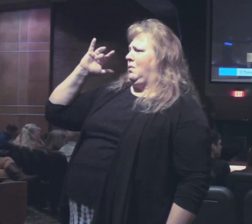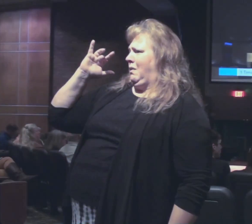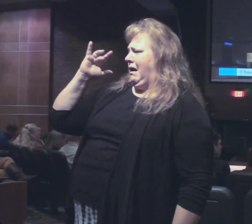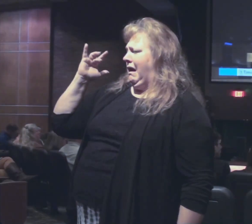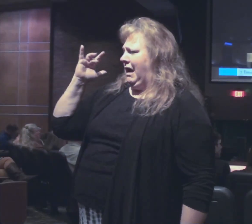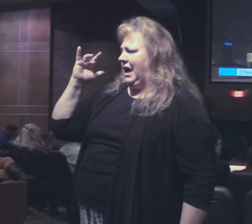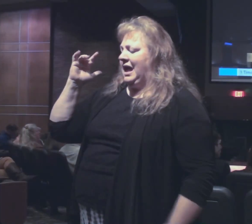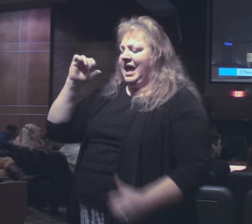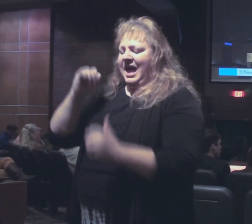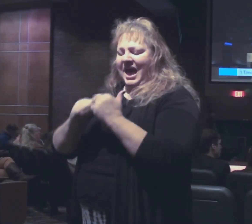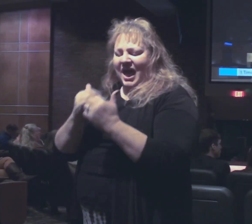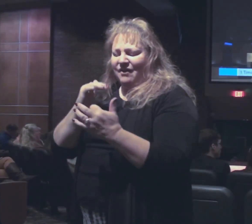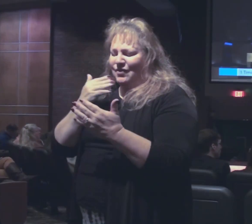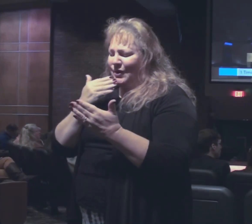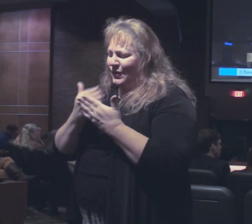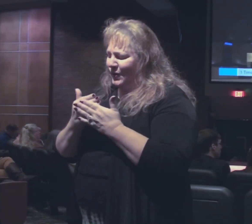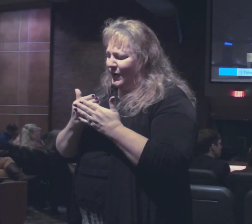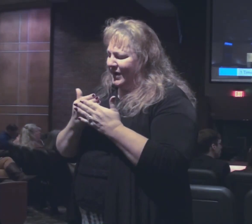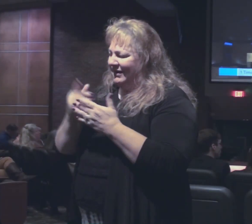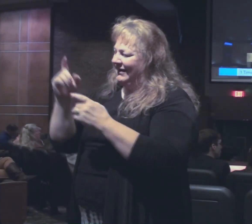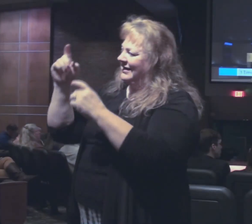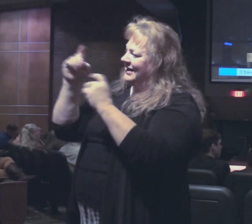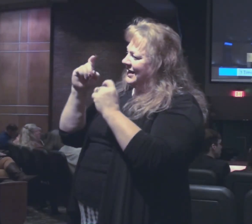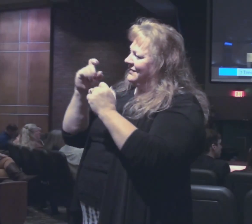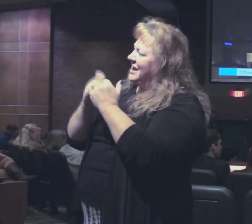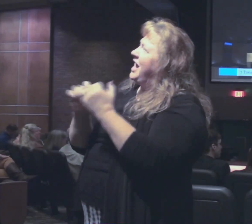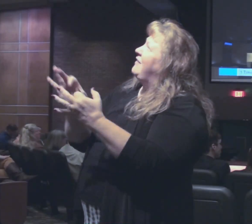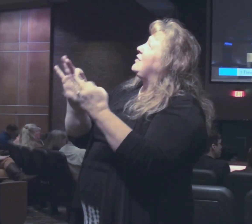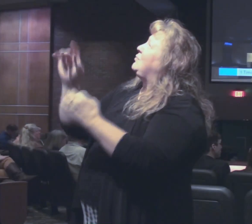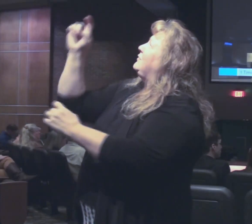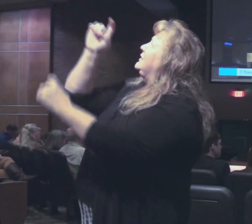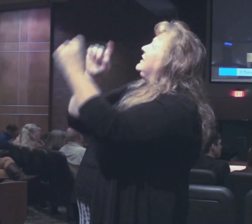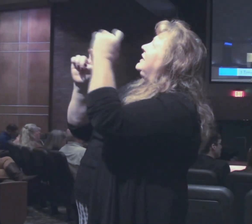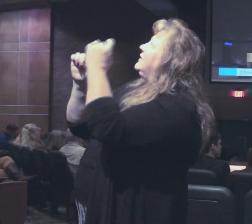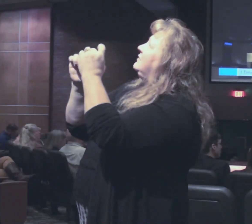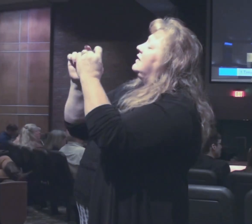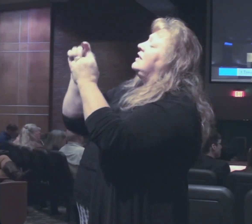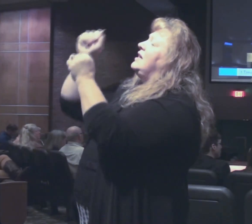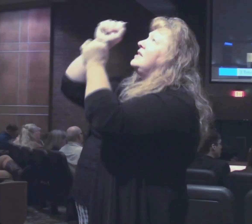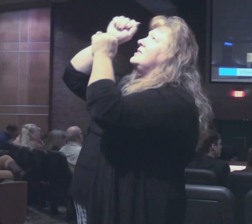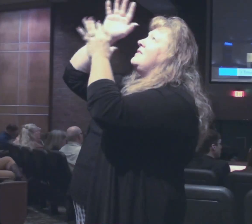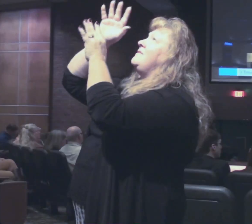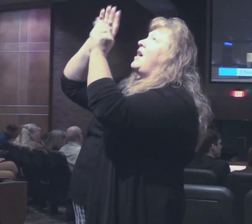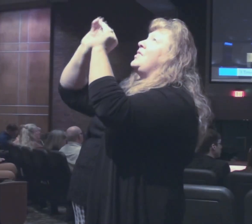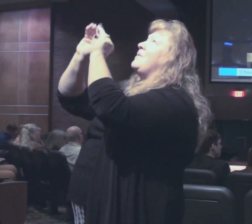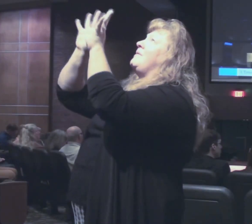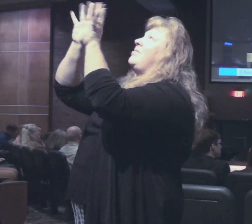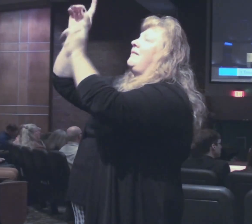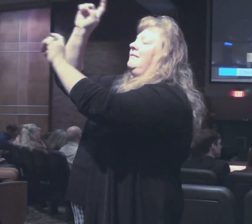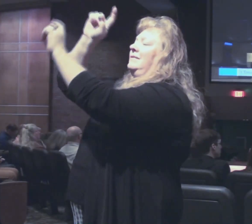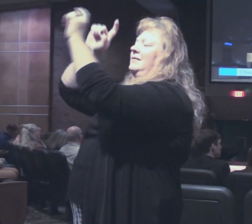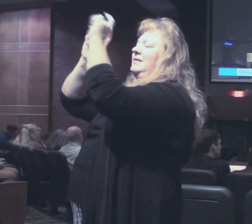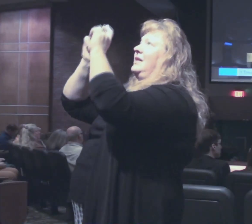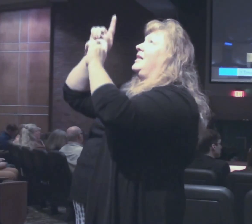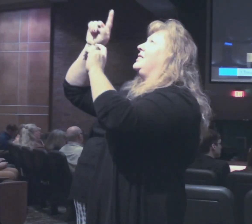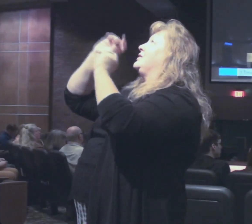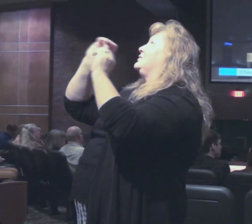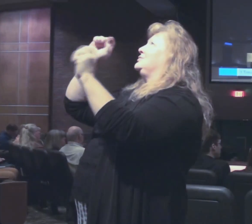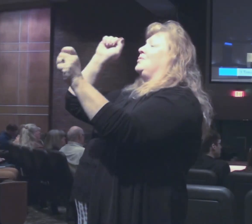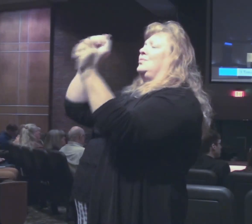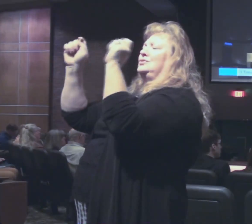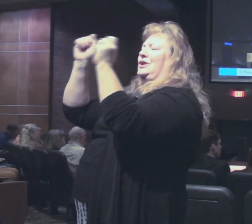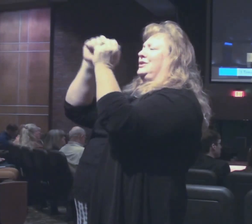Every good gift, every perfect act of giving comes down from the Father above. The Father of lights with whom there is no